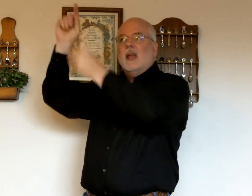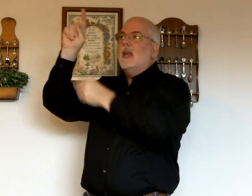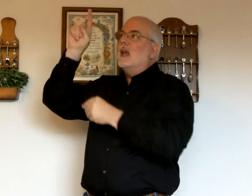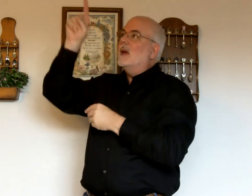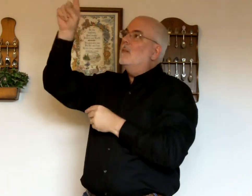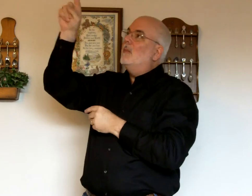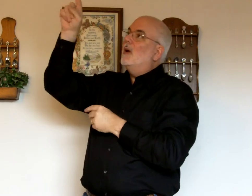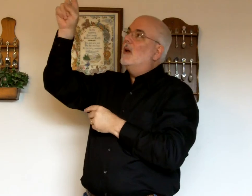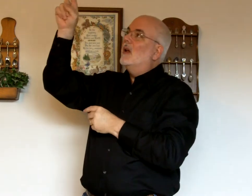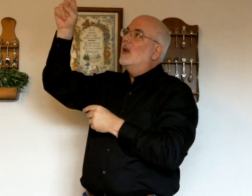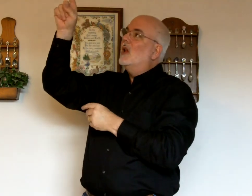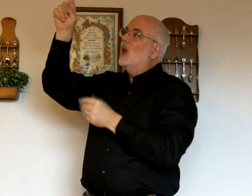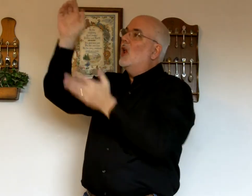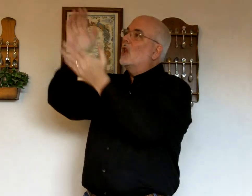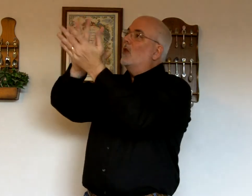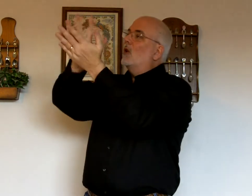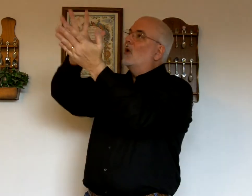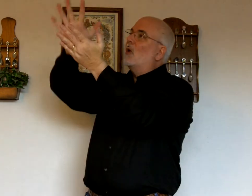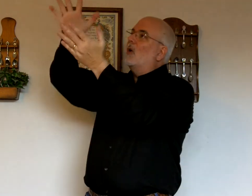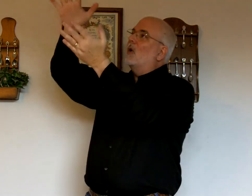Him. The glory.